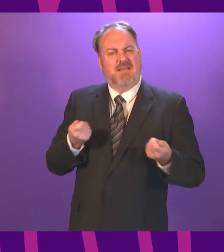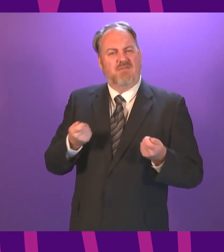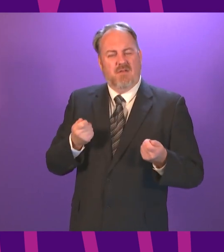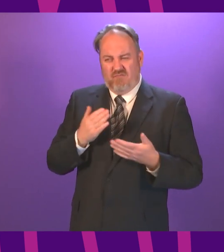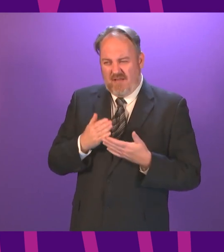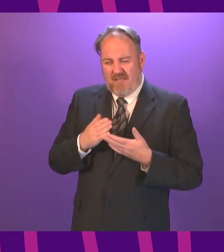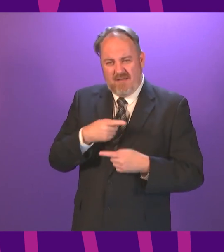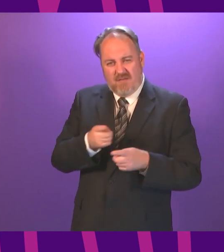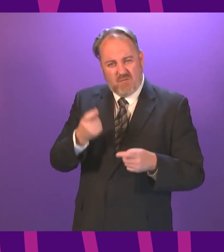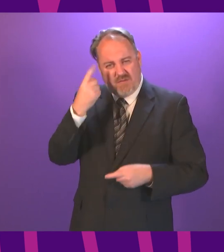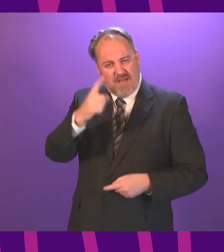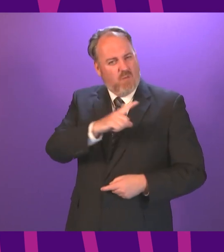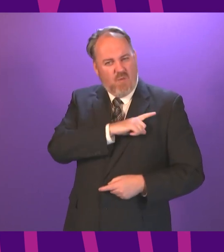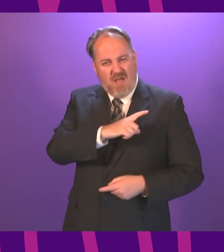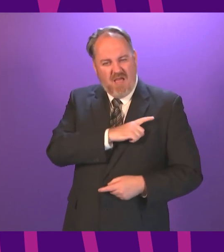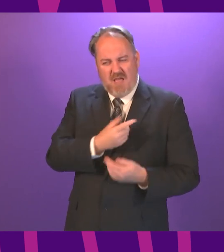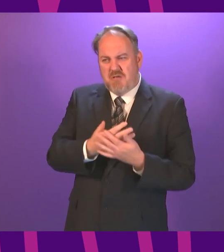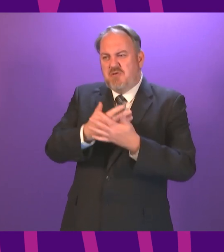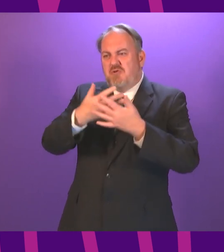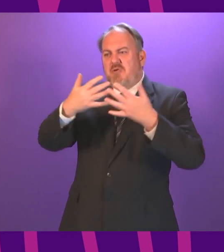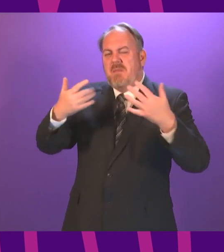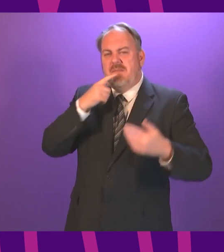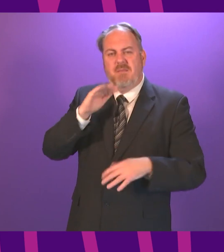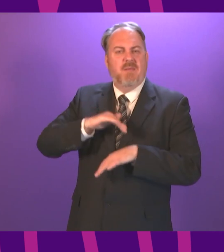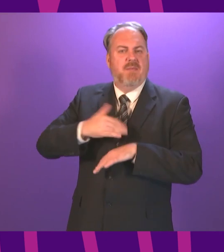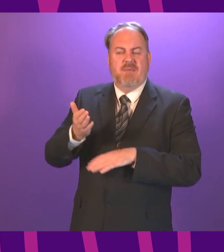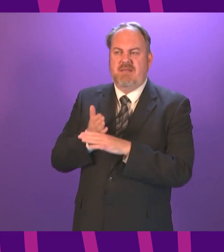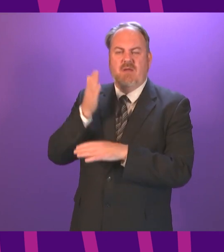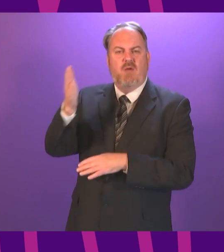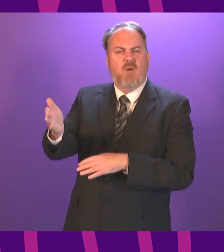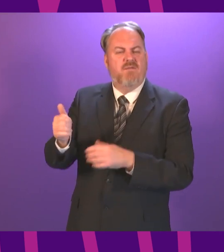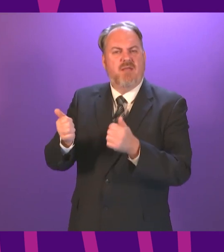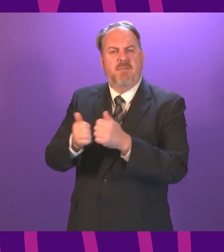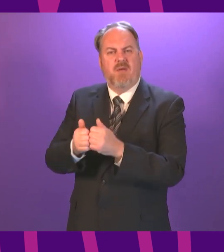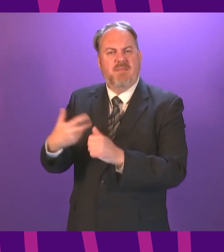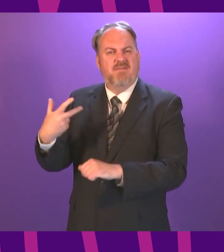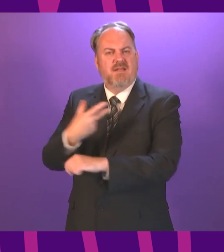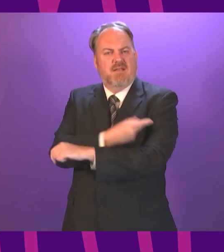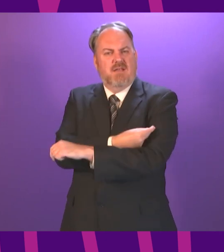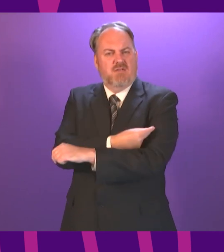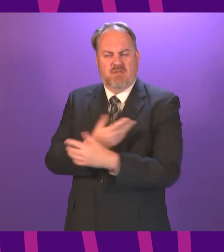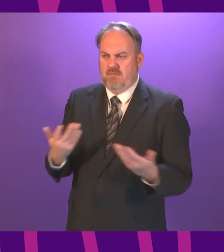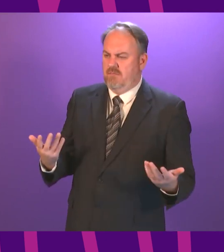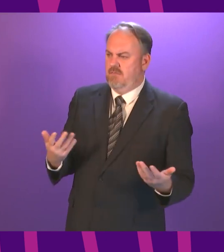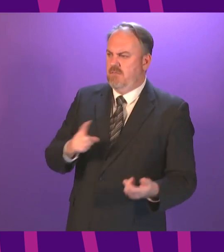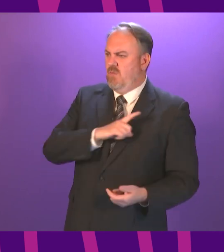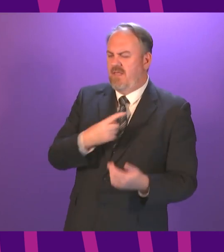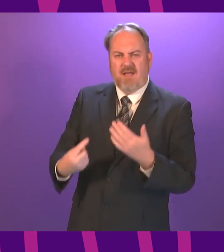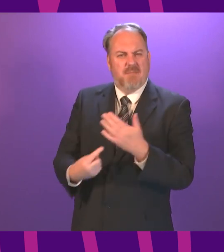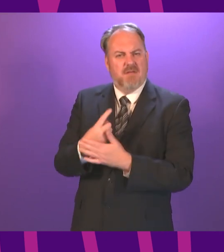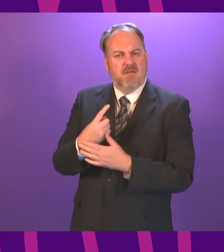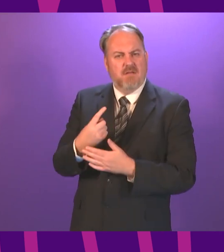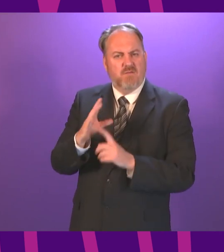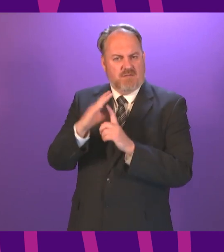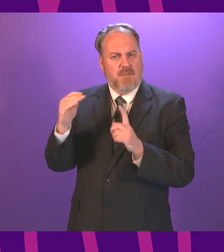understand the reasons for this high level of non-attendance that we're seeing at mass vaccination centres like the